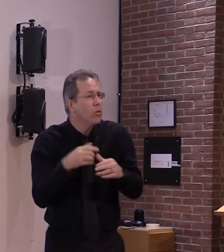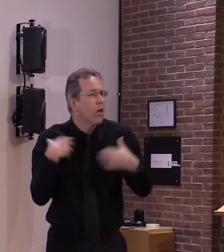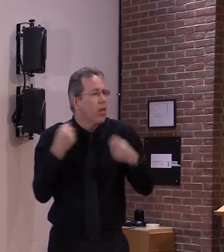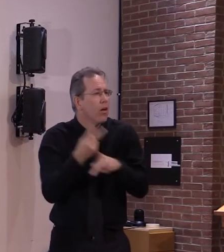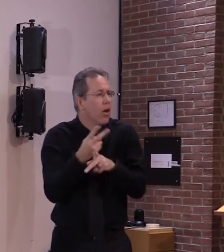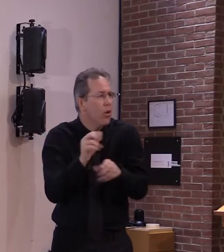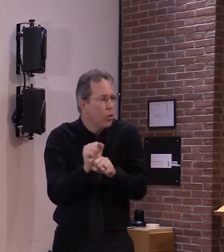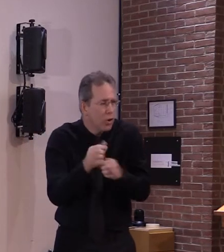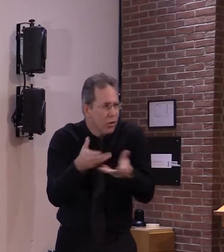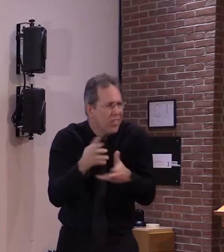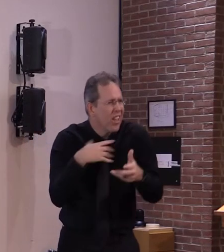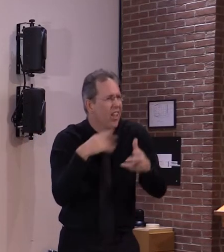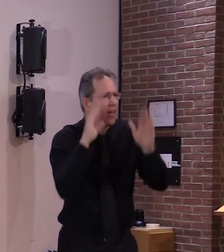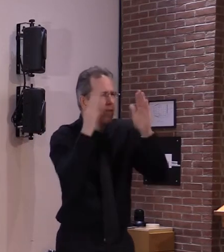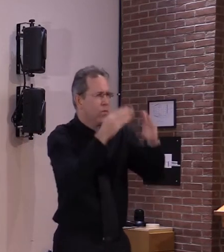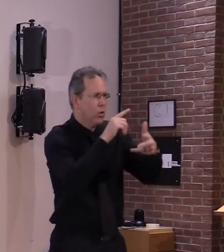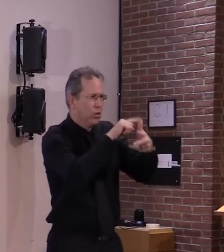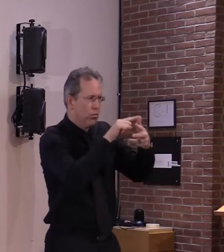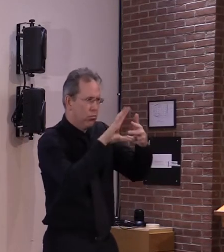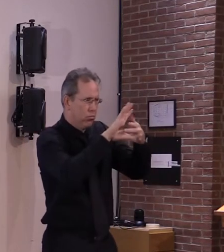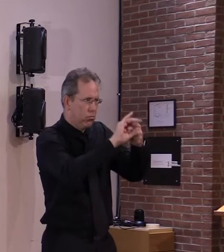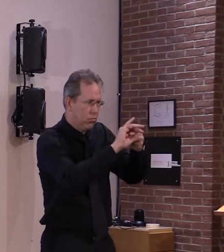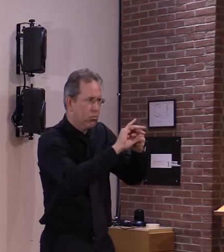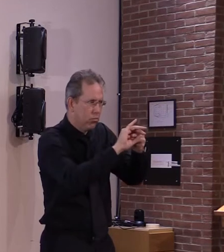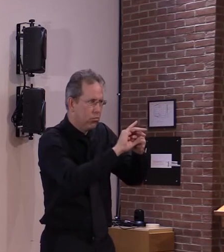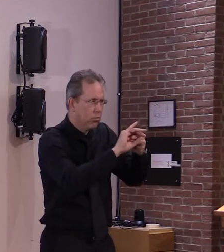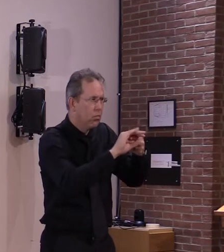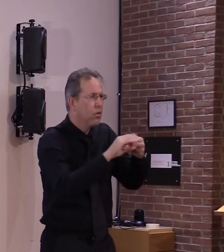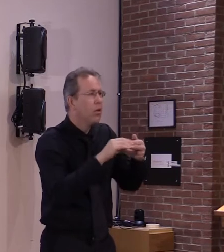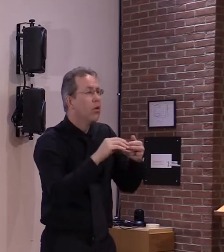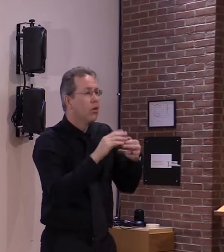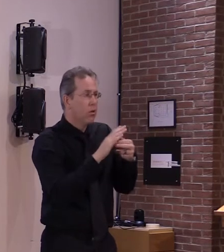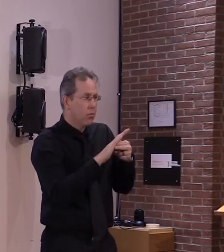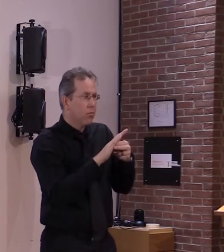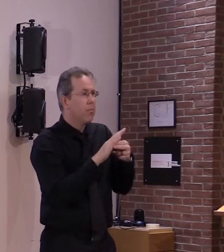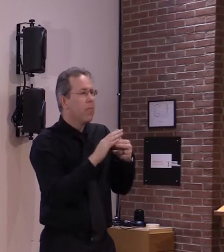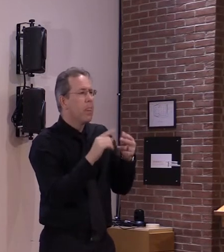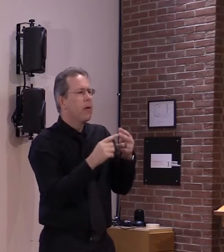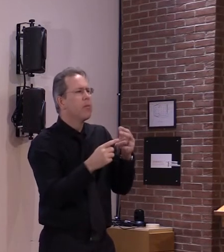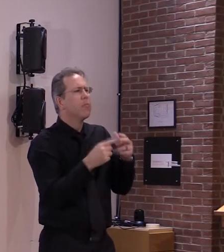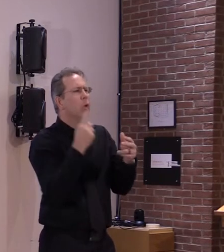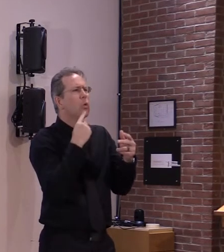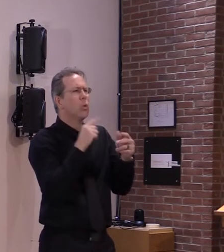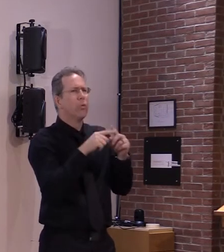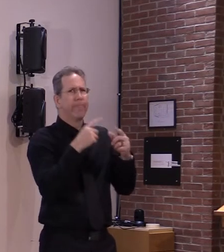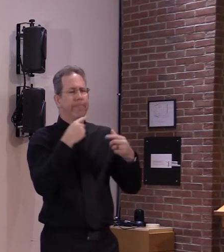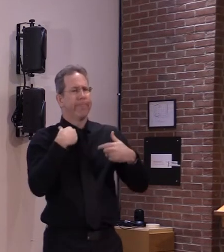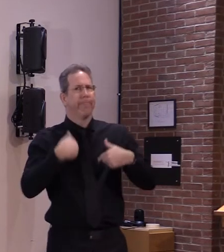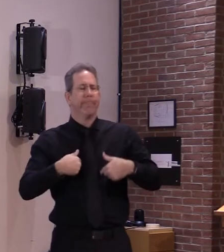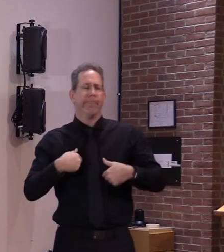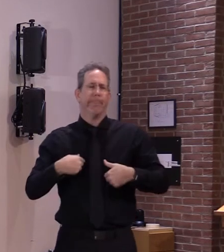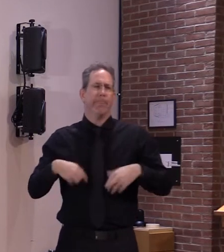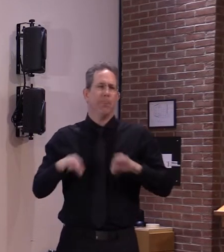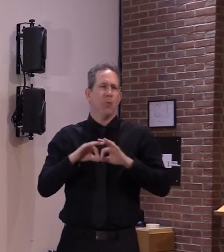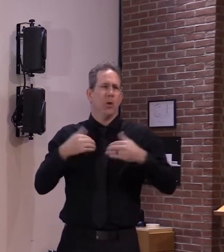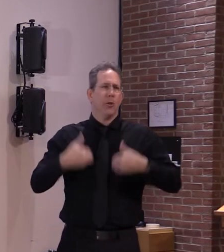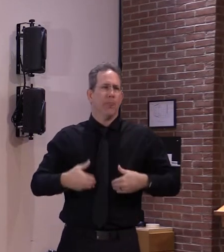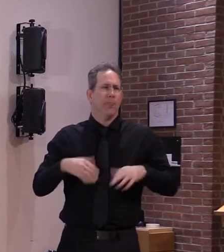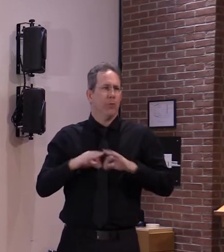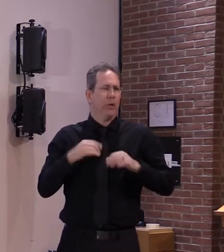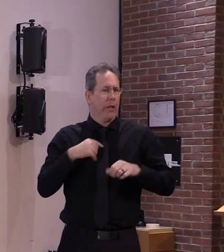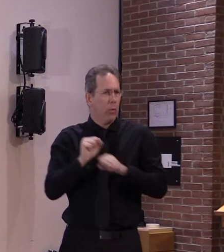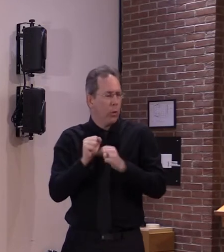the vaccine to them through the primary care community as well as through some of our health